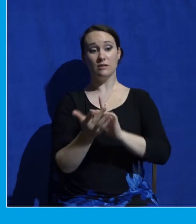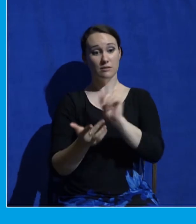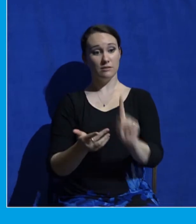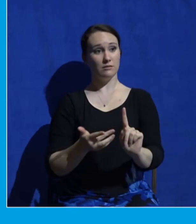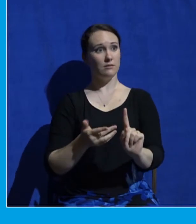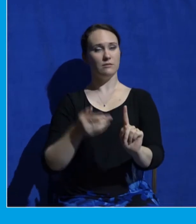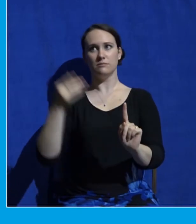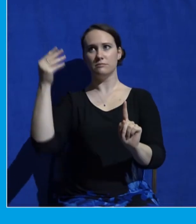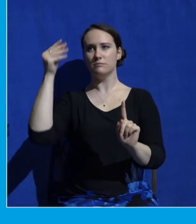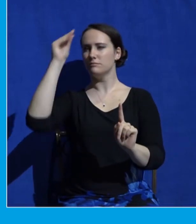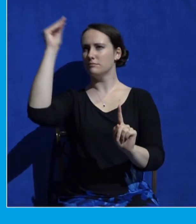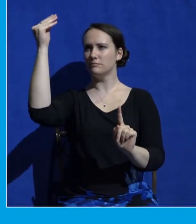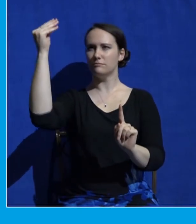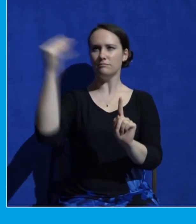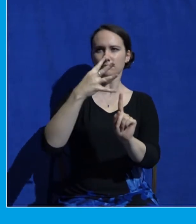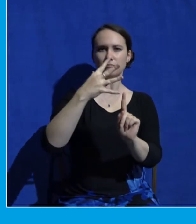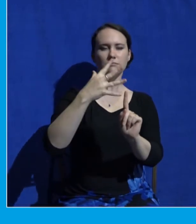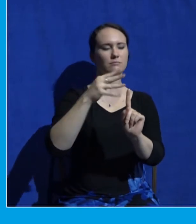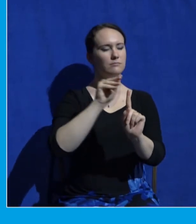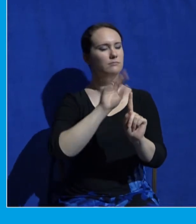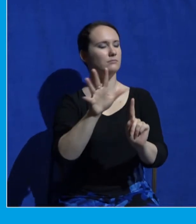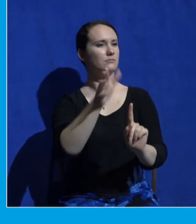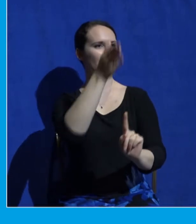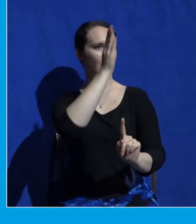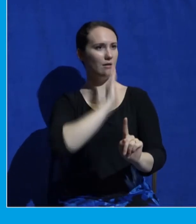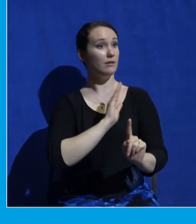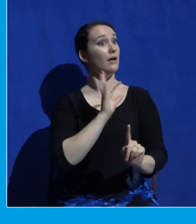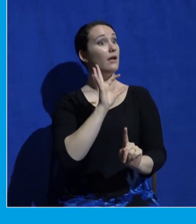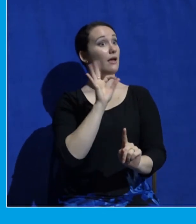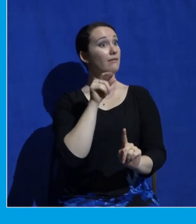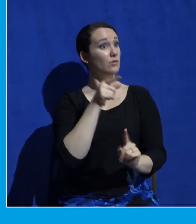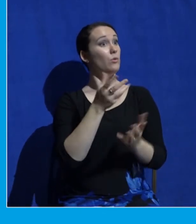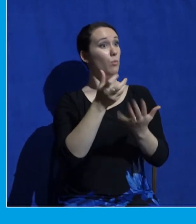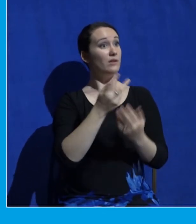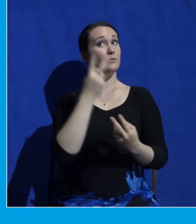Look in the face of Jesus. 2 Corinthians 4, 6,